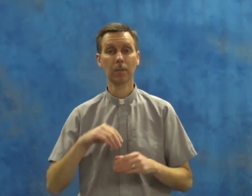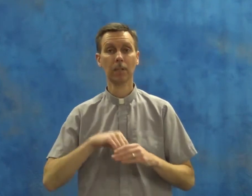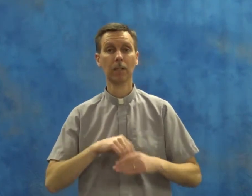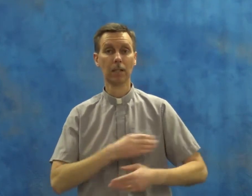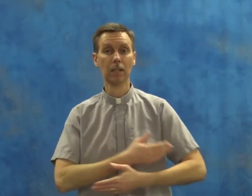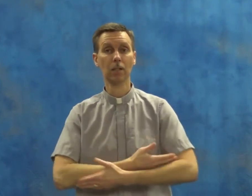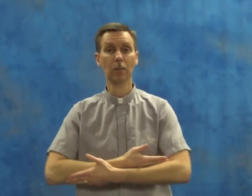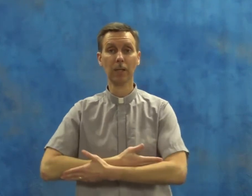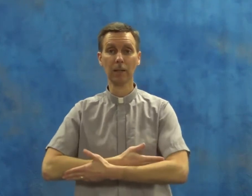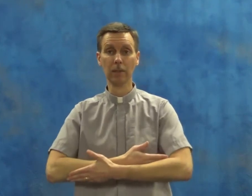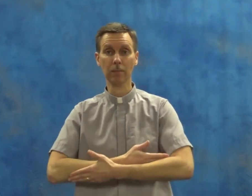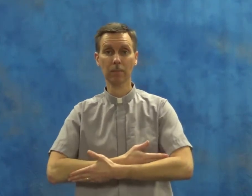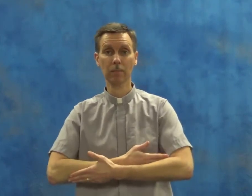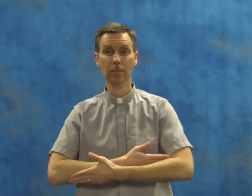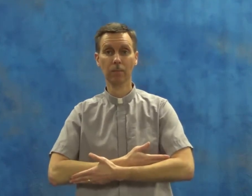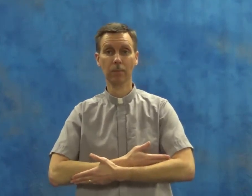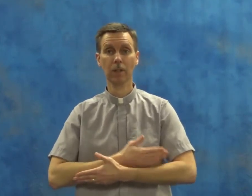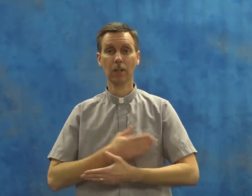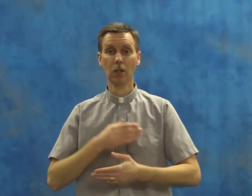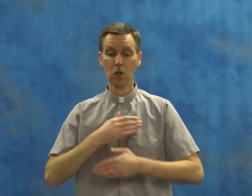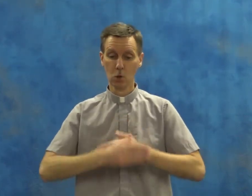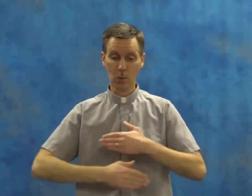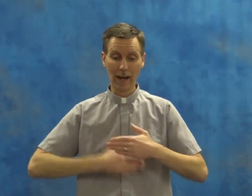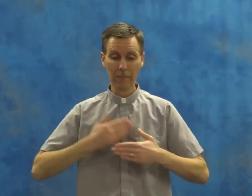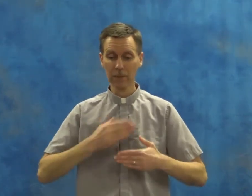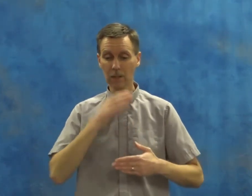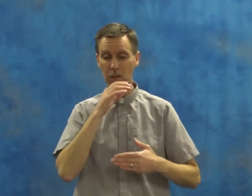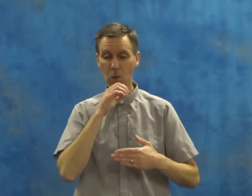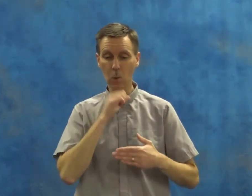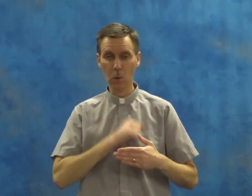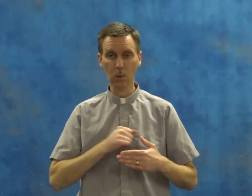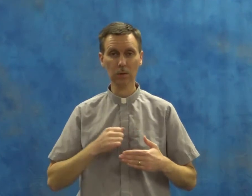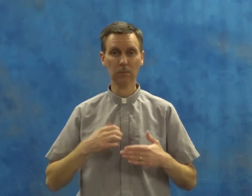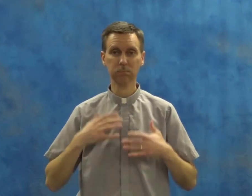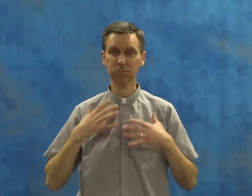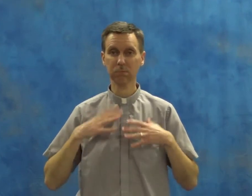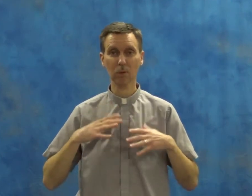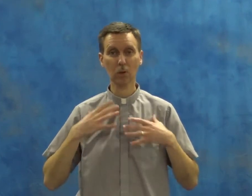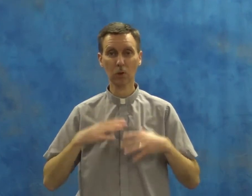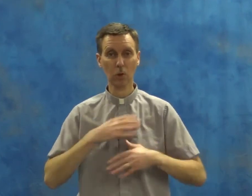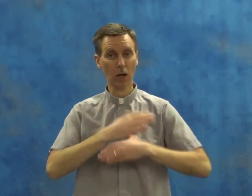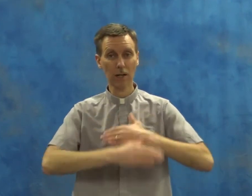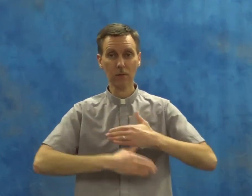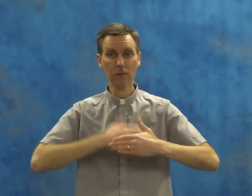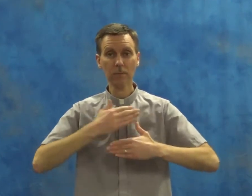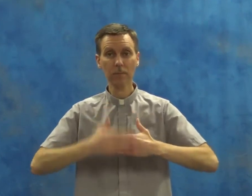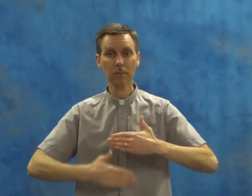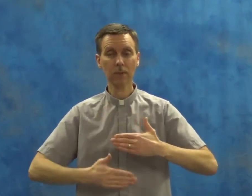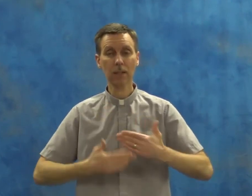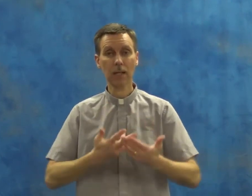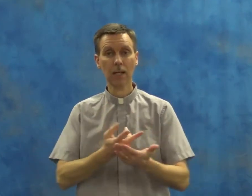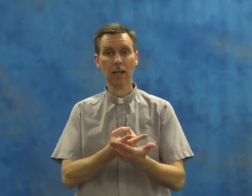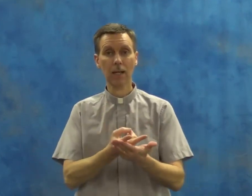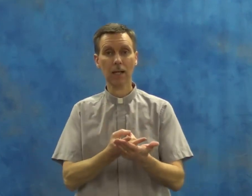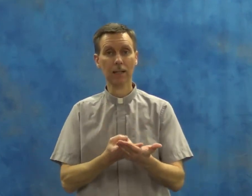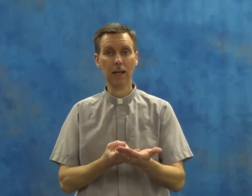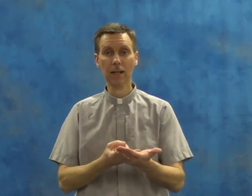In a baby. Wrapped in old cloths, and lying